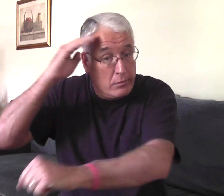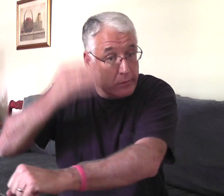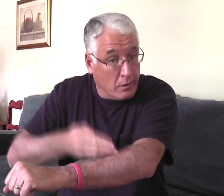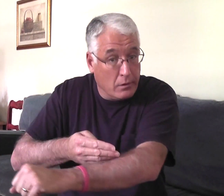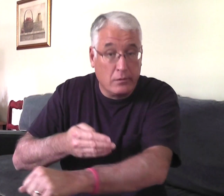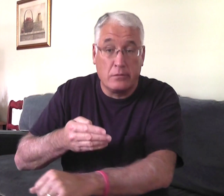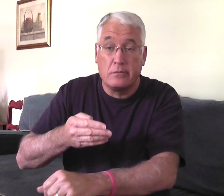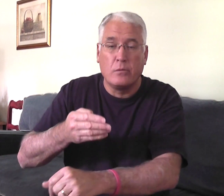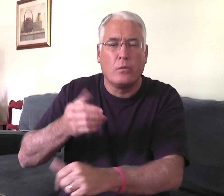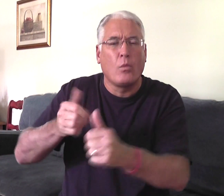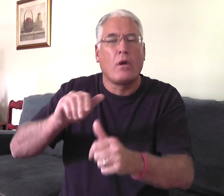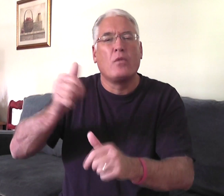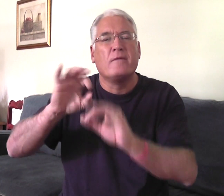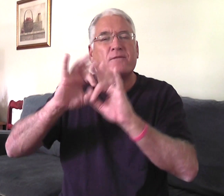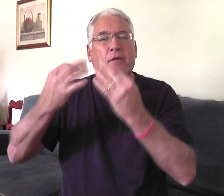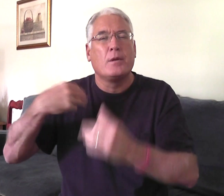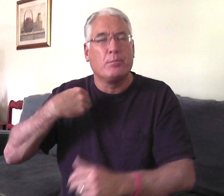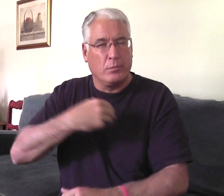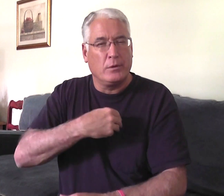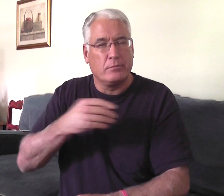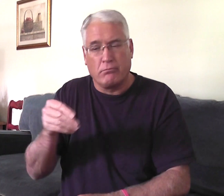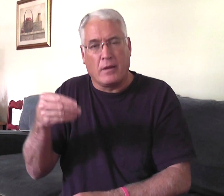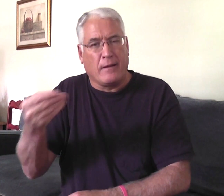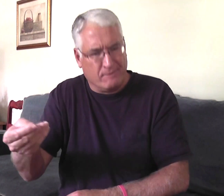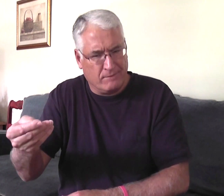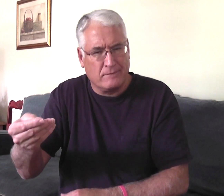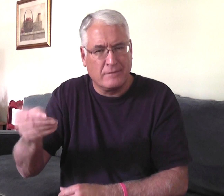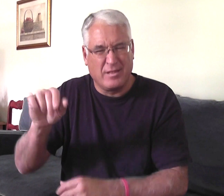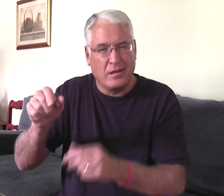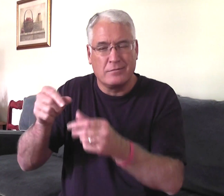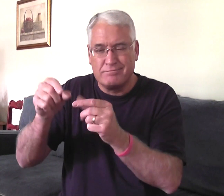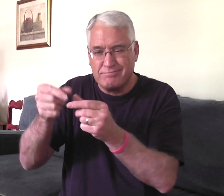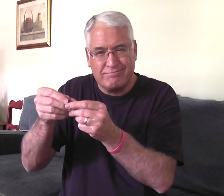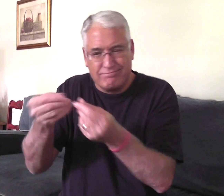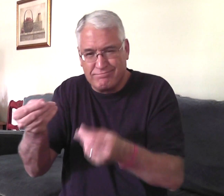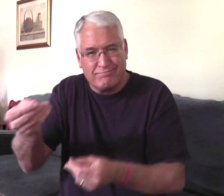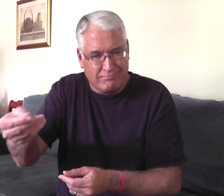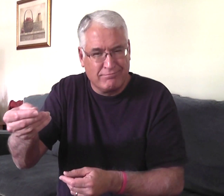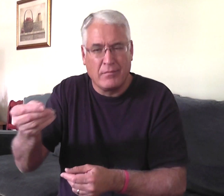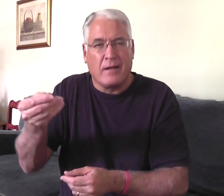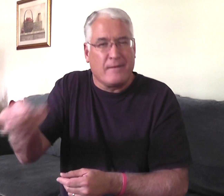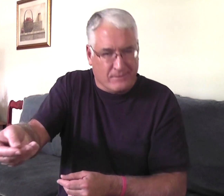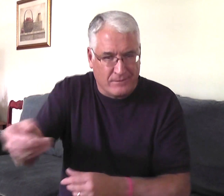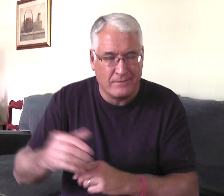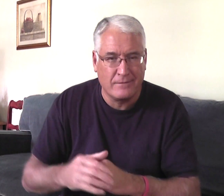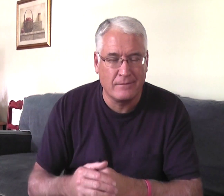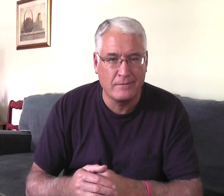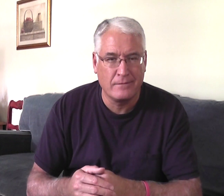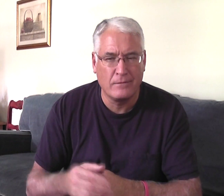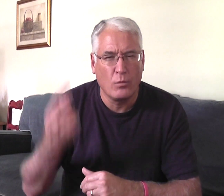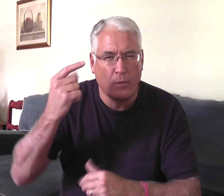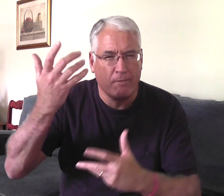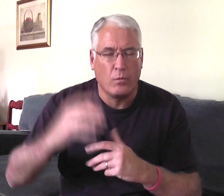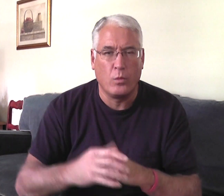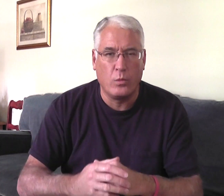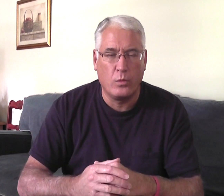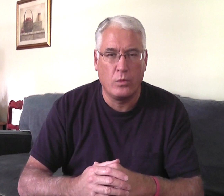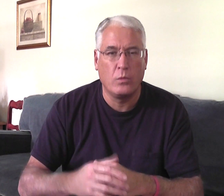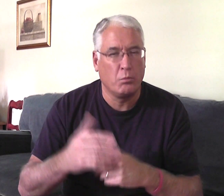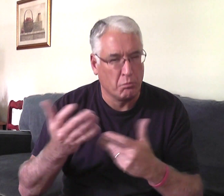keep these for years. And a man would give his to his son. He would give his piece for him to keep. What did he